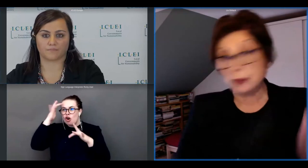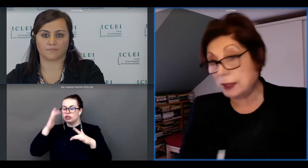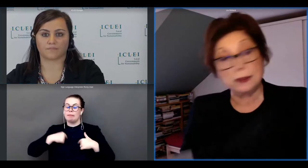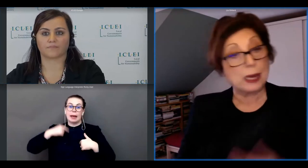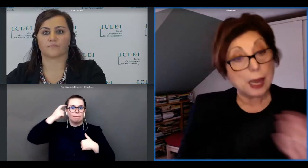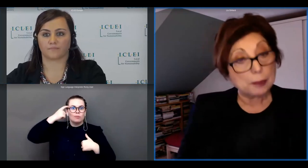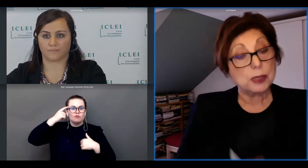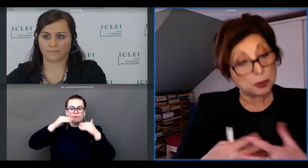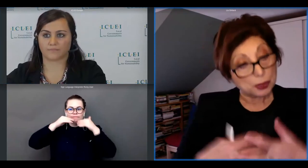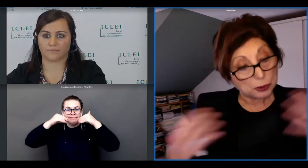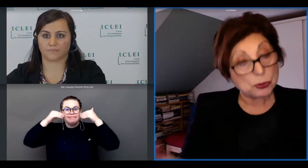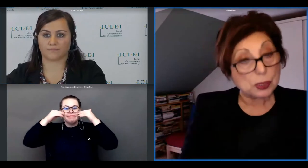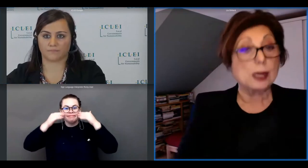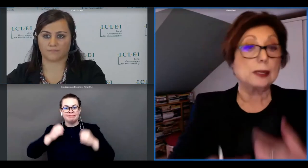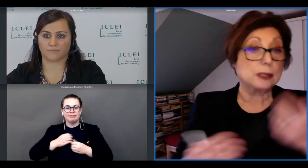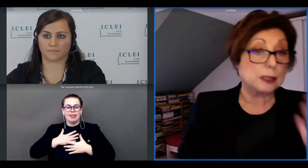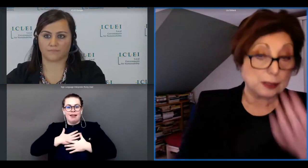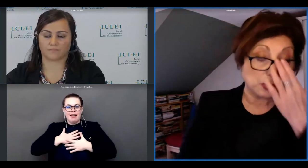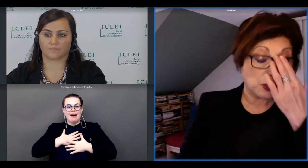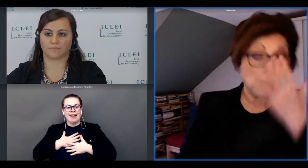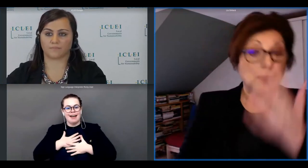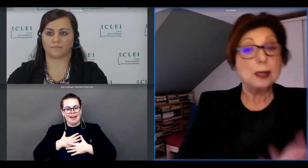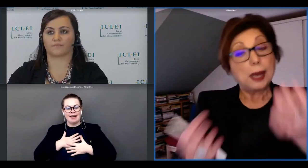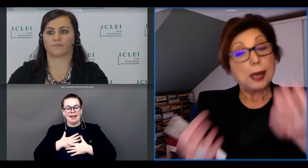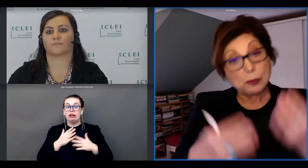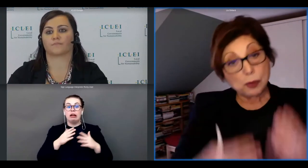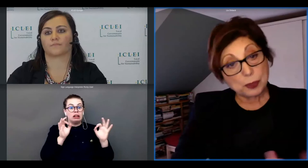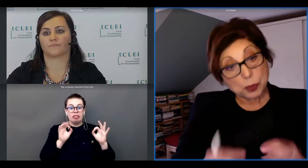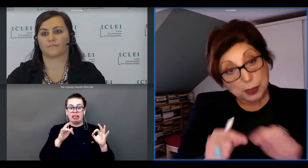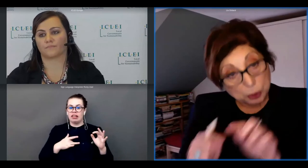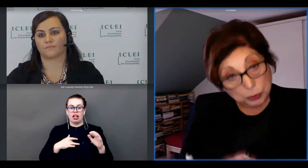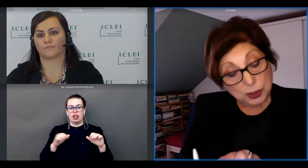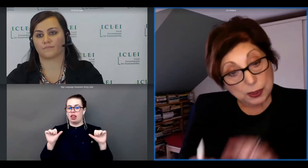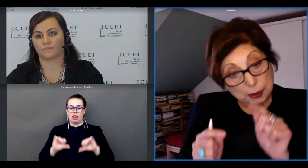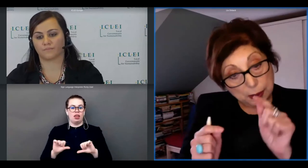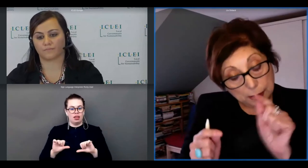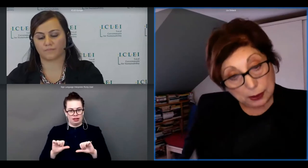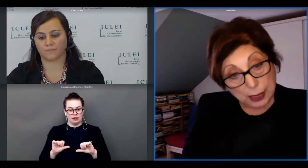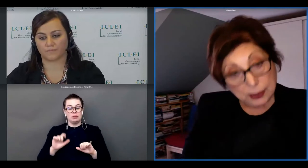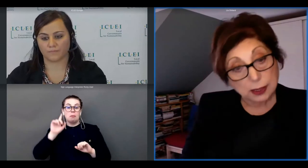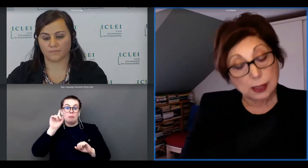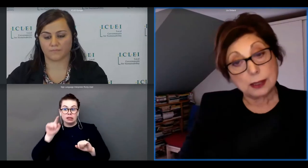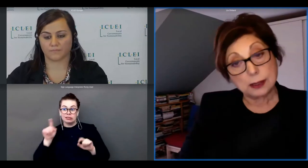and and help them really to stay healthy etc however what they noticed in the in the nesta um